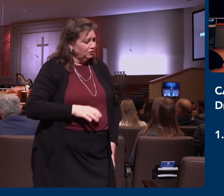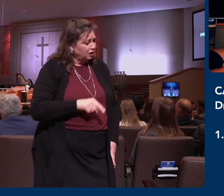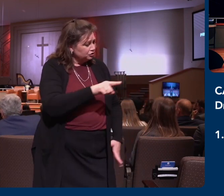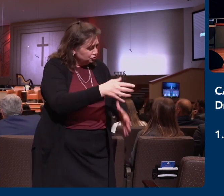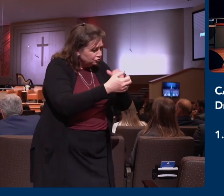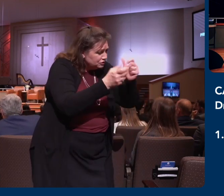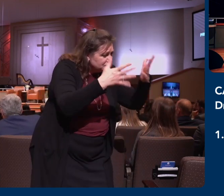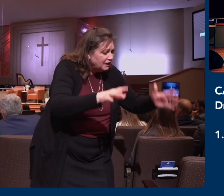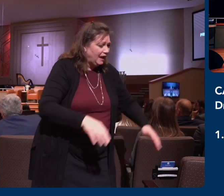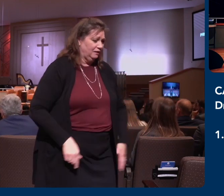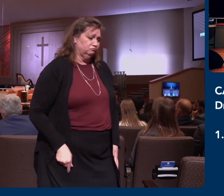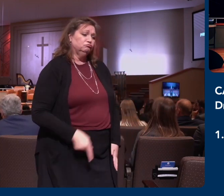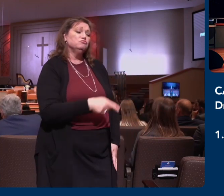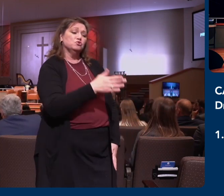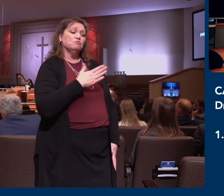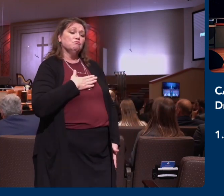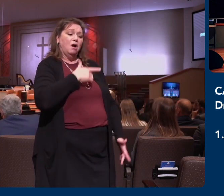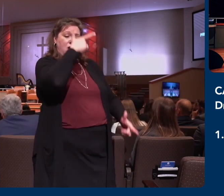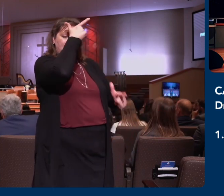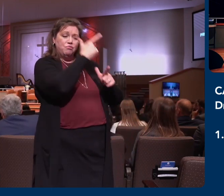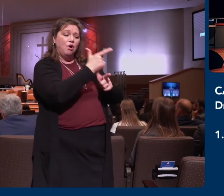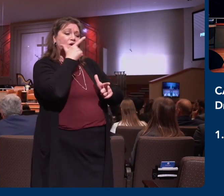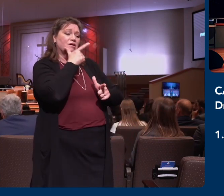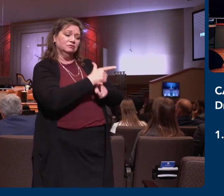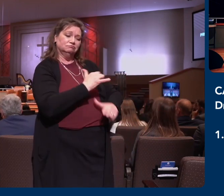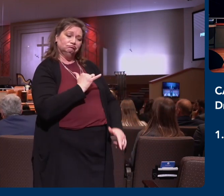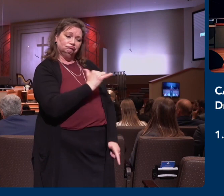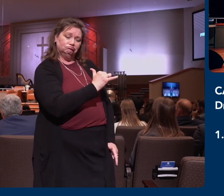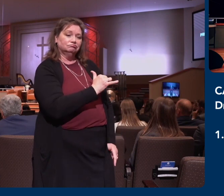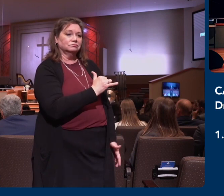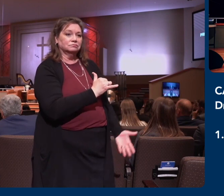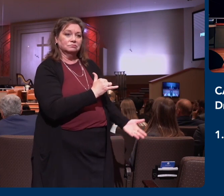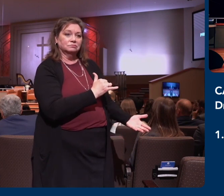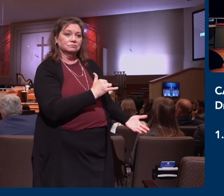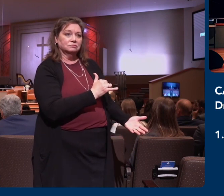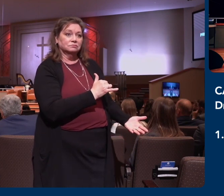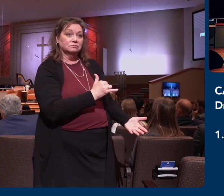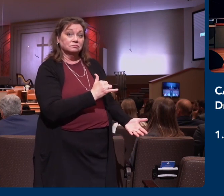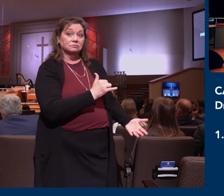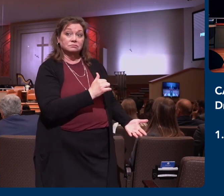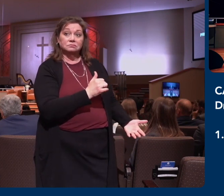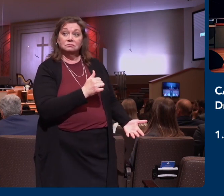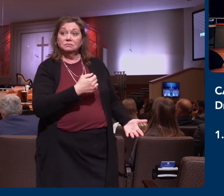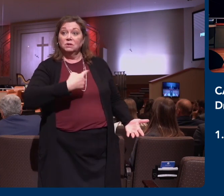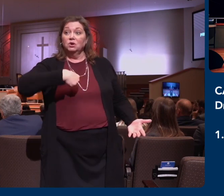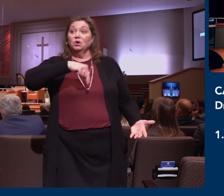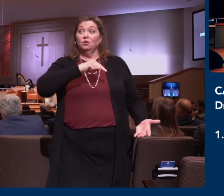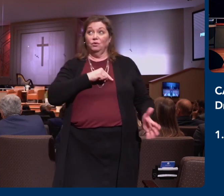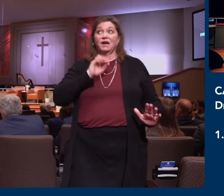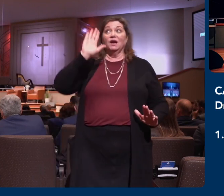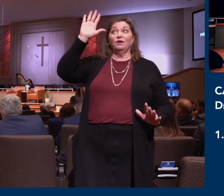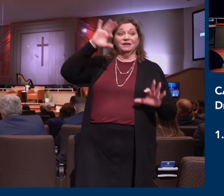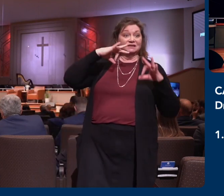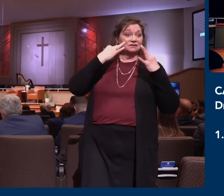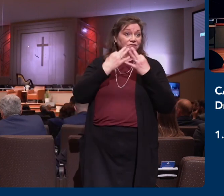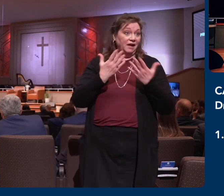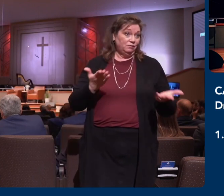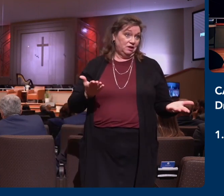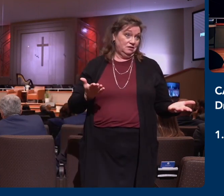we forget that we're the family of God and we're the part of the body of Christ. And these